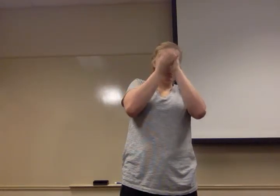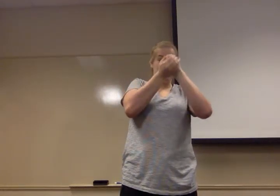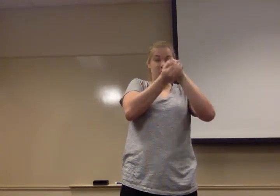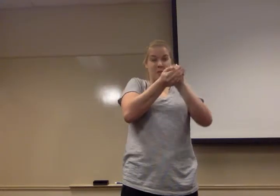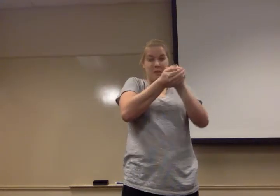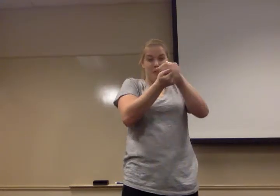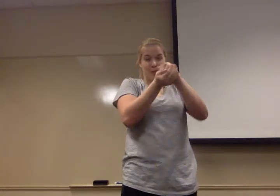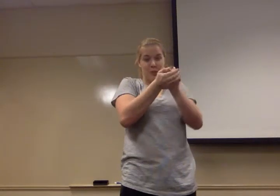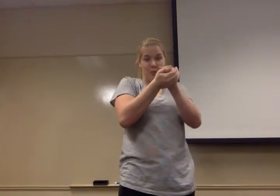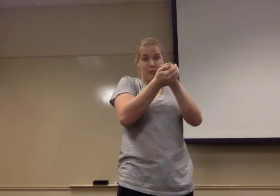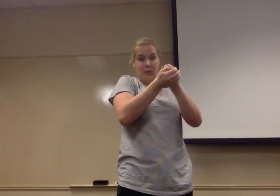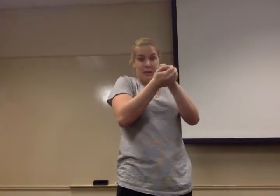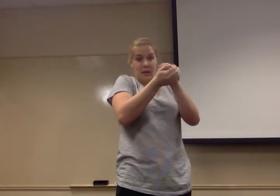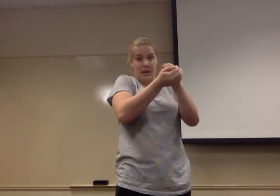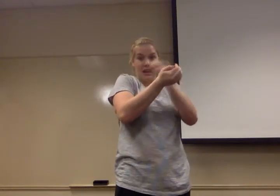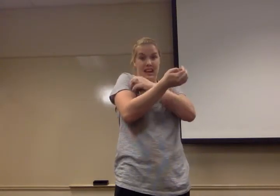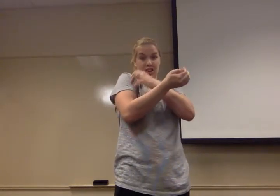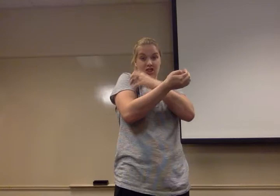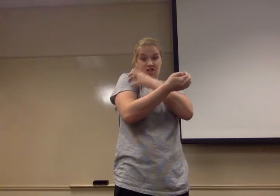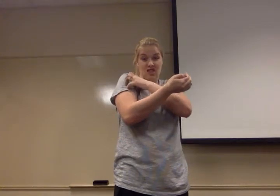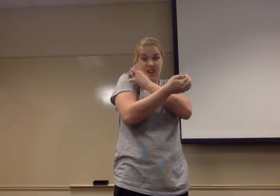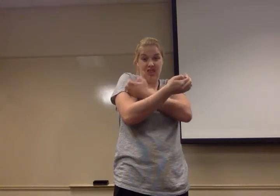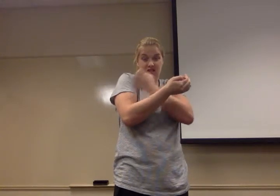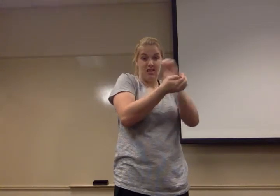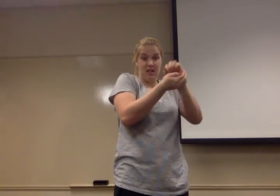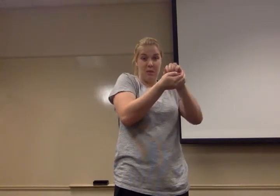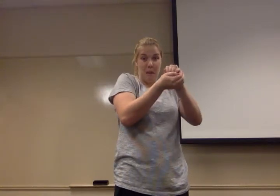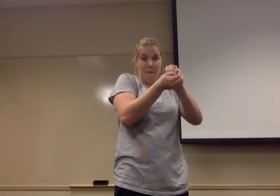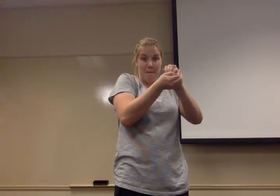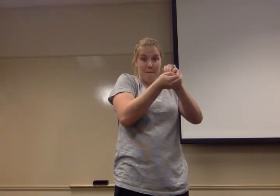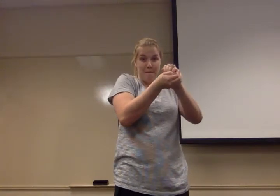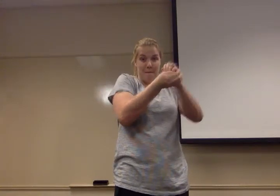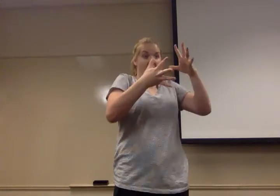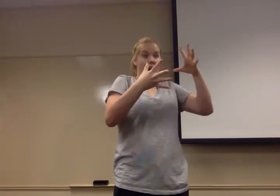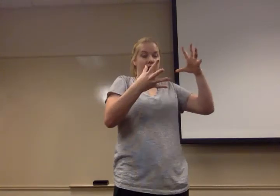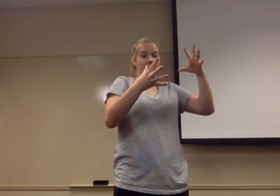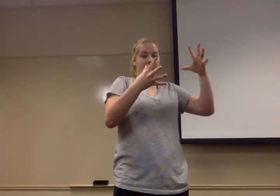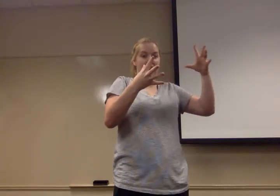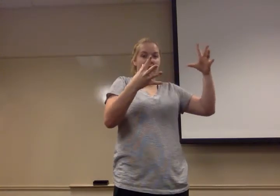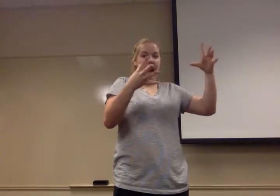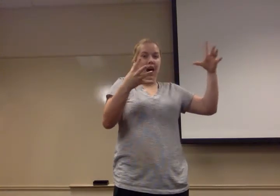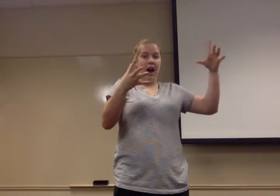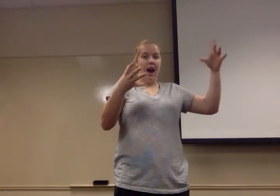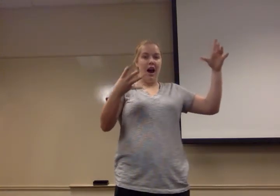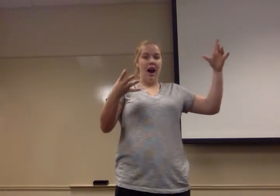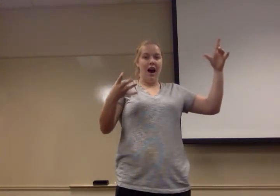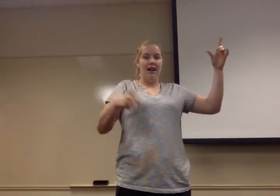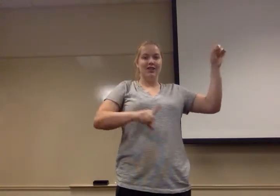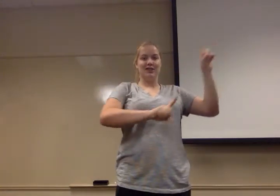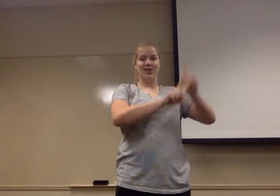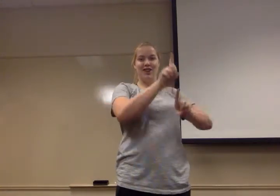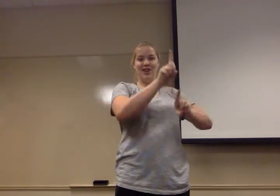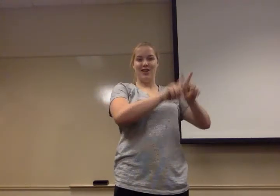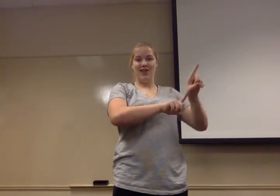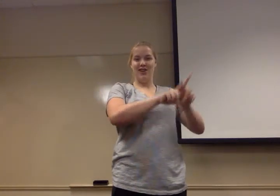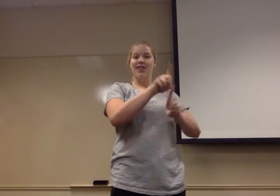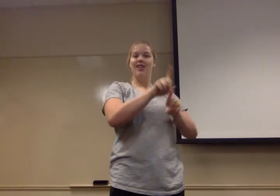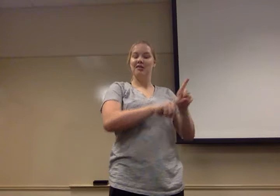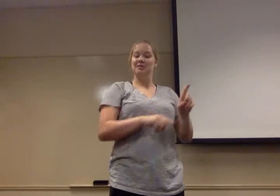huge release of energy, and, bam, we have our first stars. From about 200